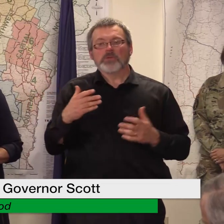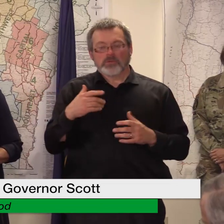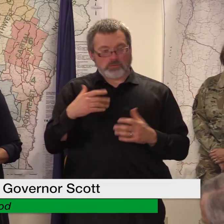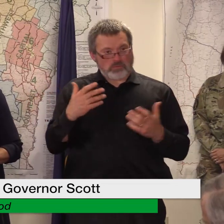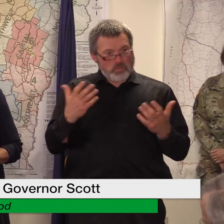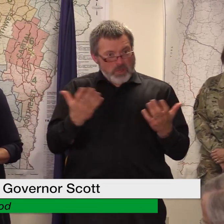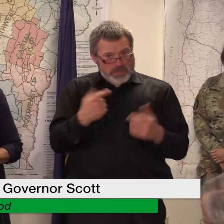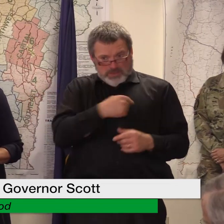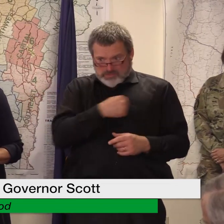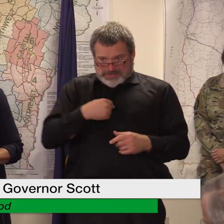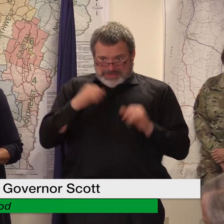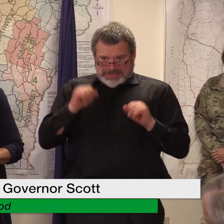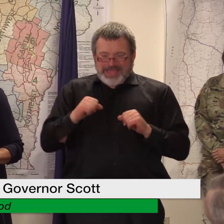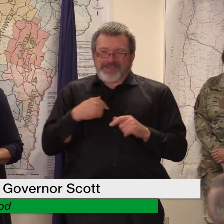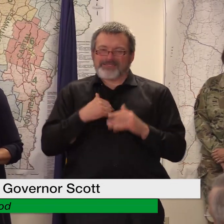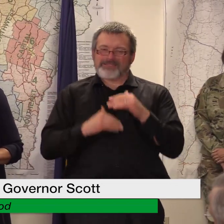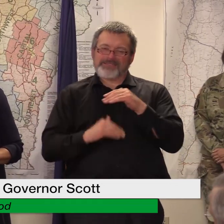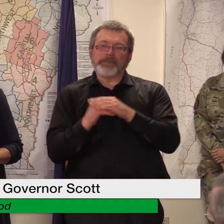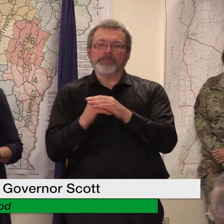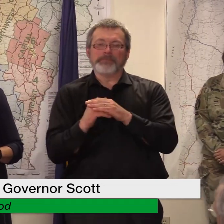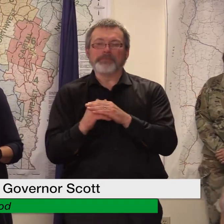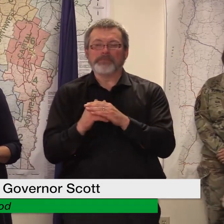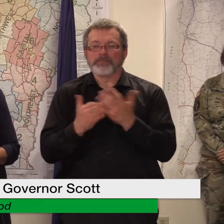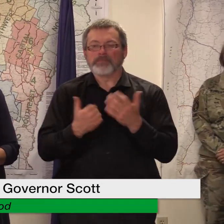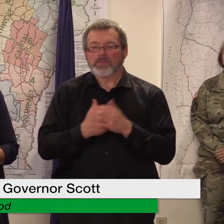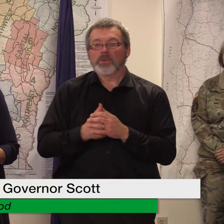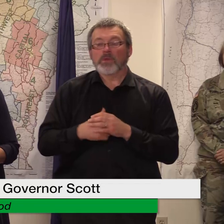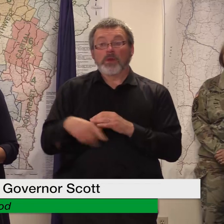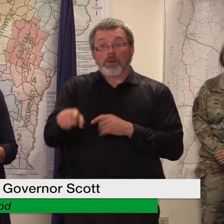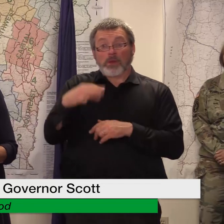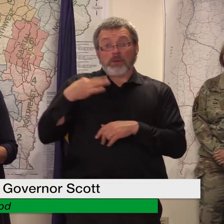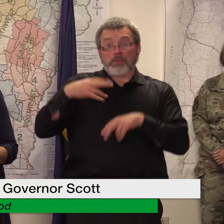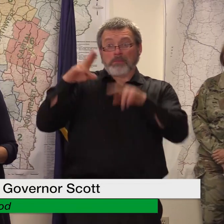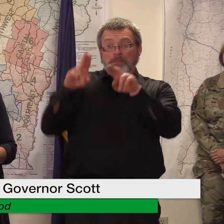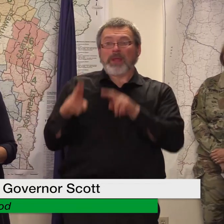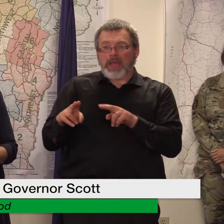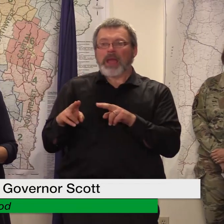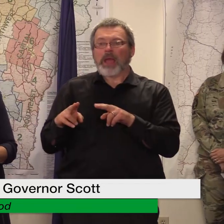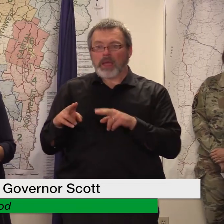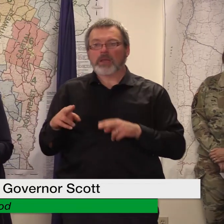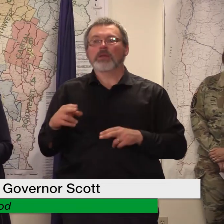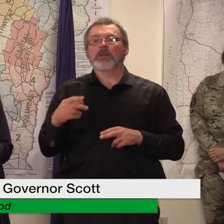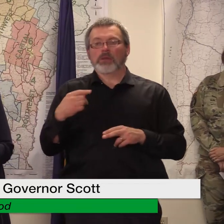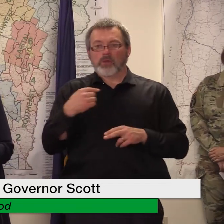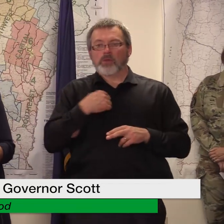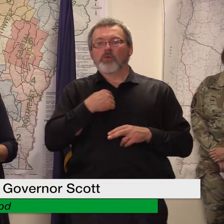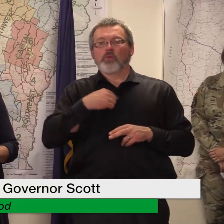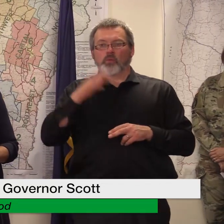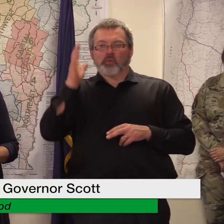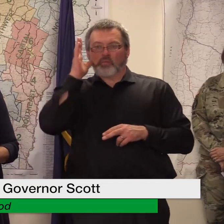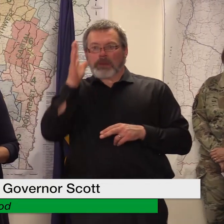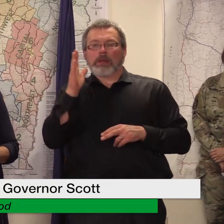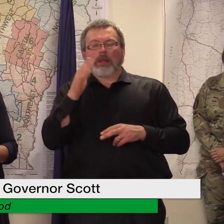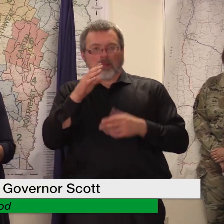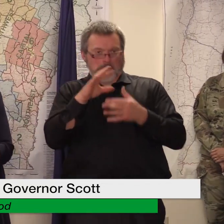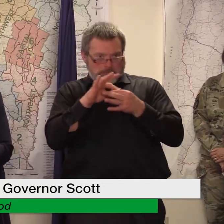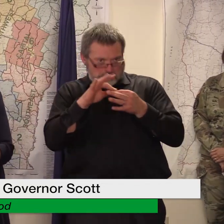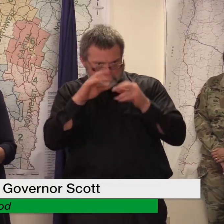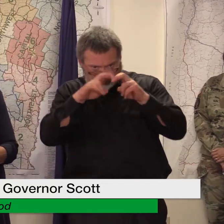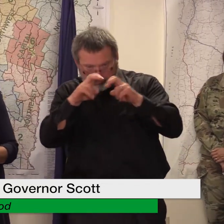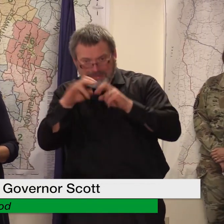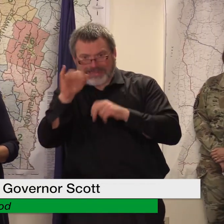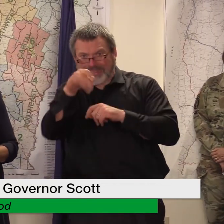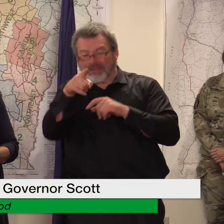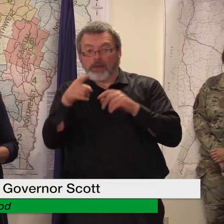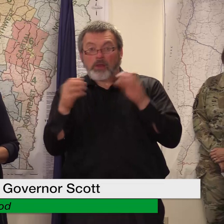the applicant will attest that they if they are found to have gotten more money than what their damages are they